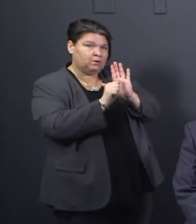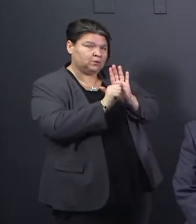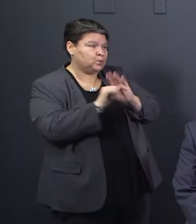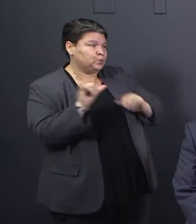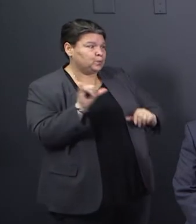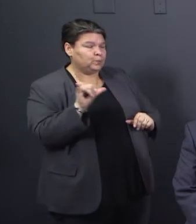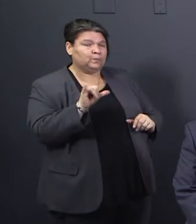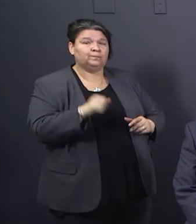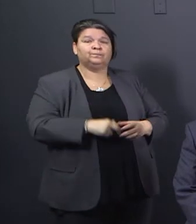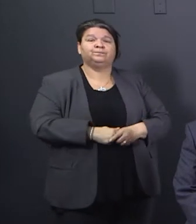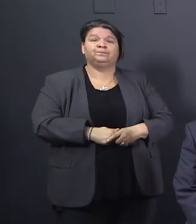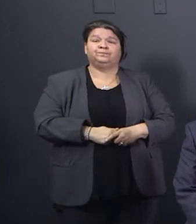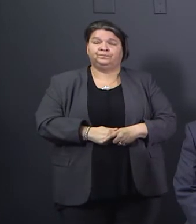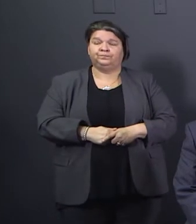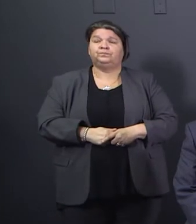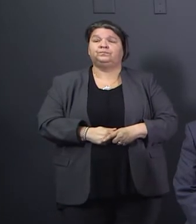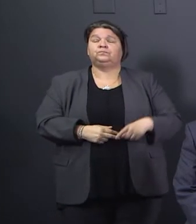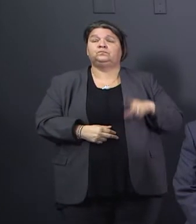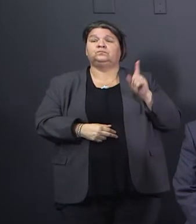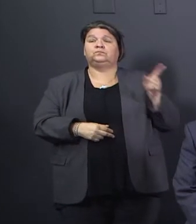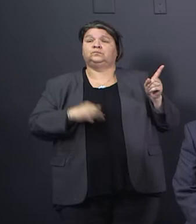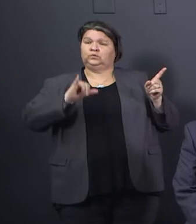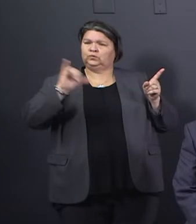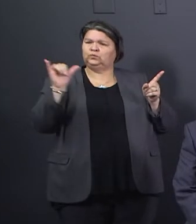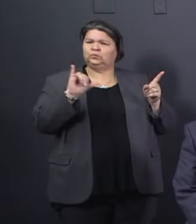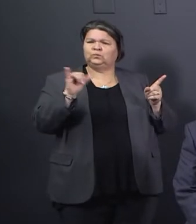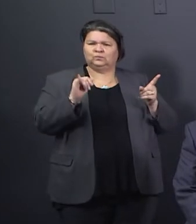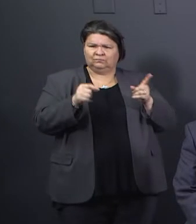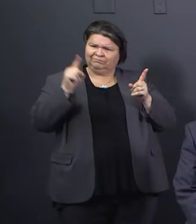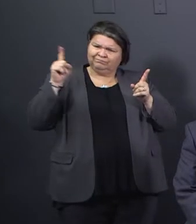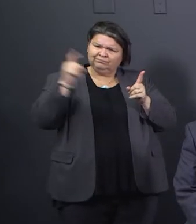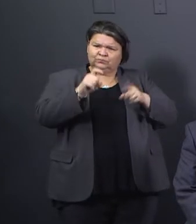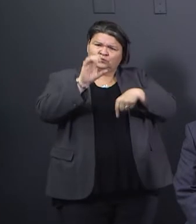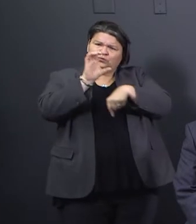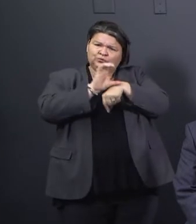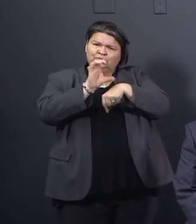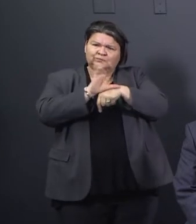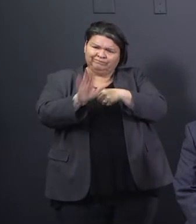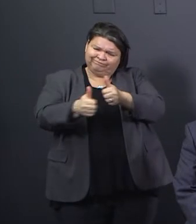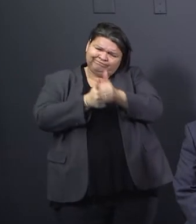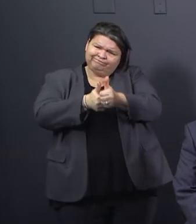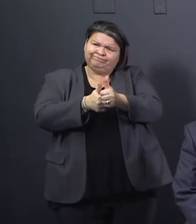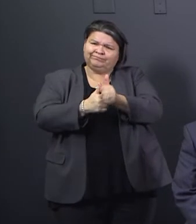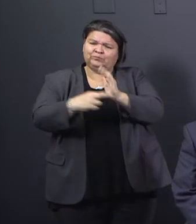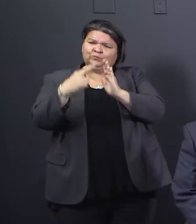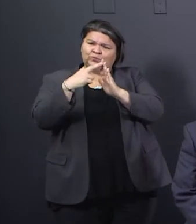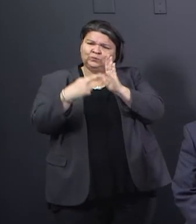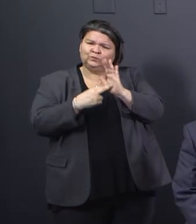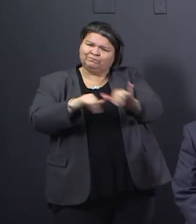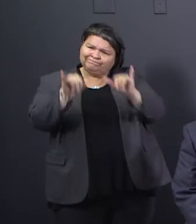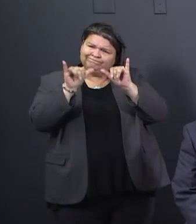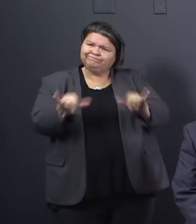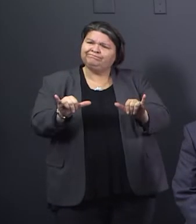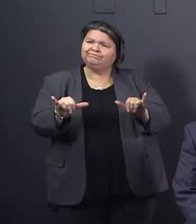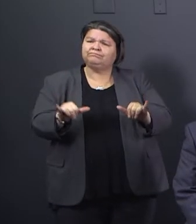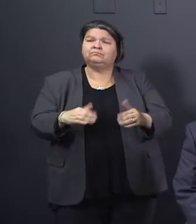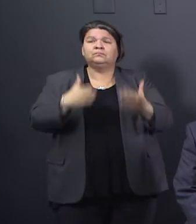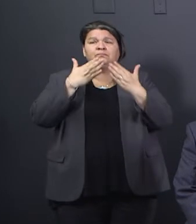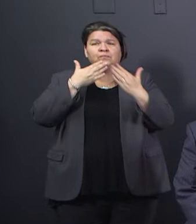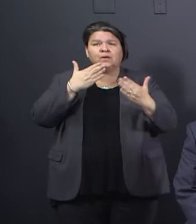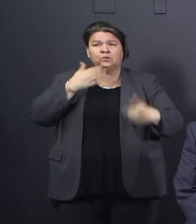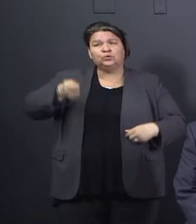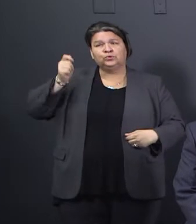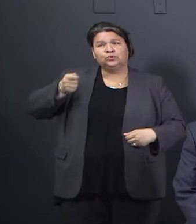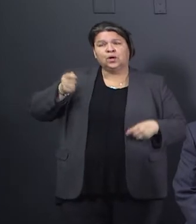issues on the church. And then I just want to commend both Judge Whitley and Mayor Price because